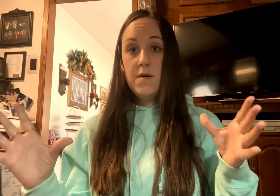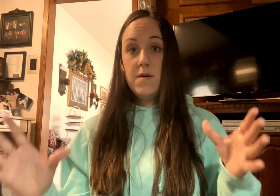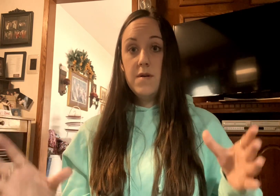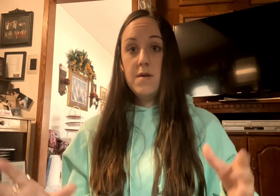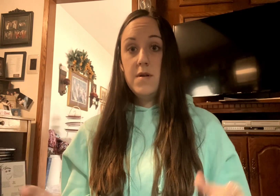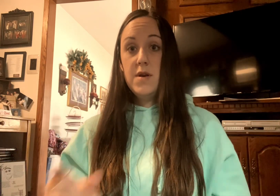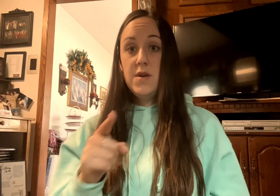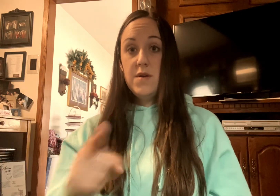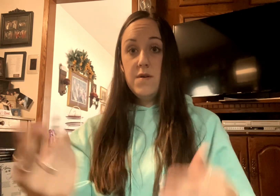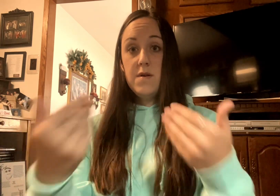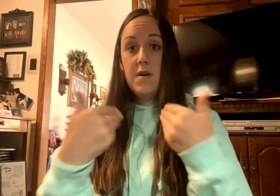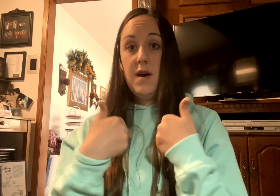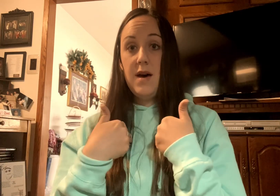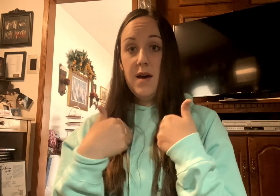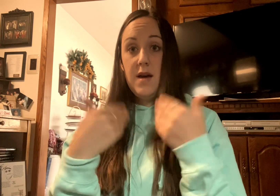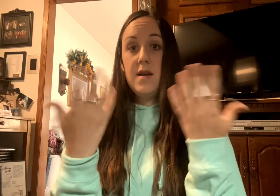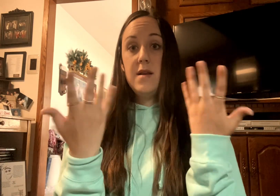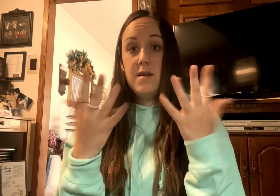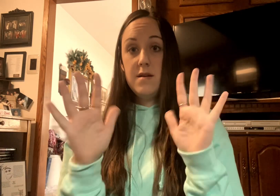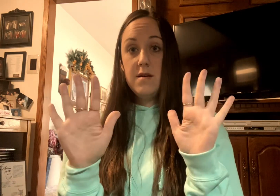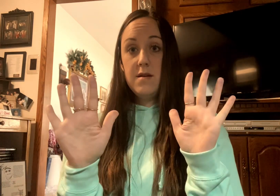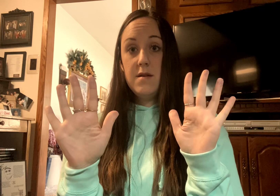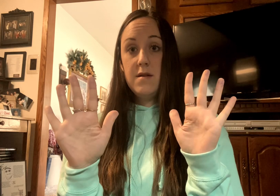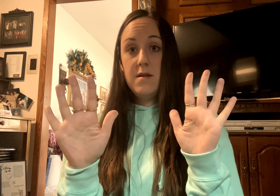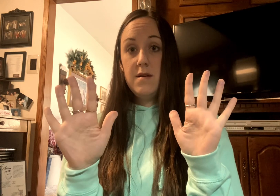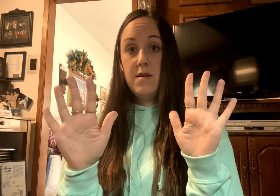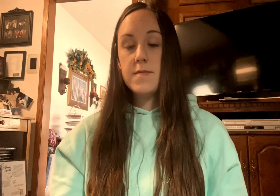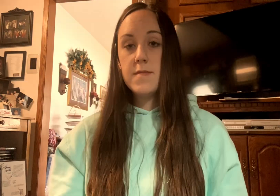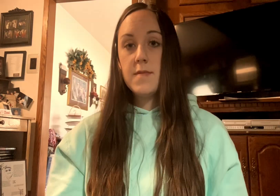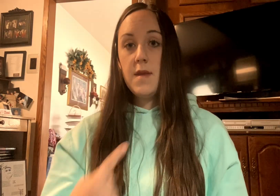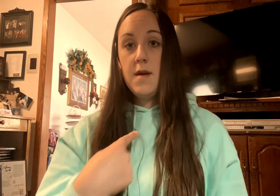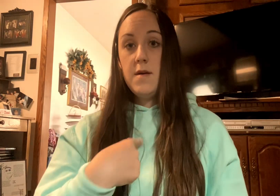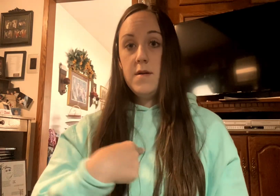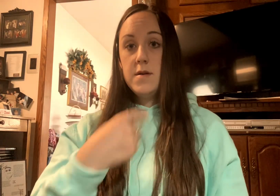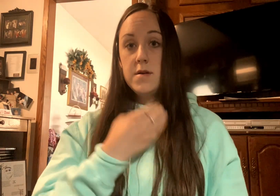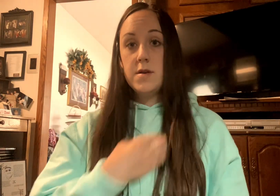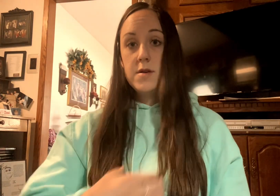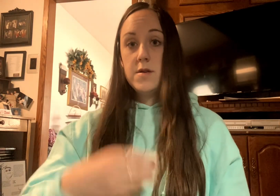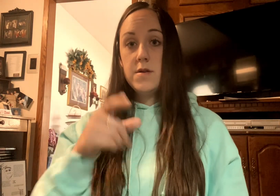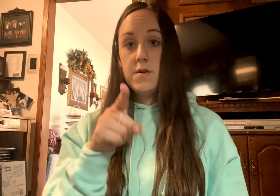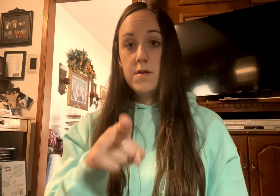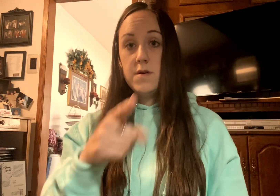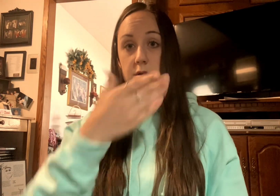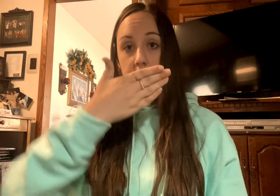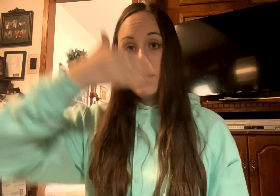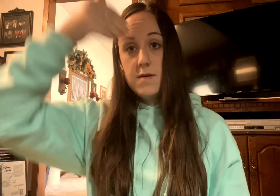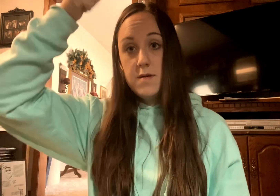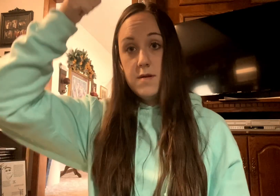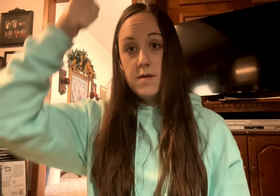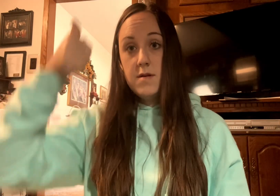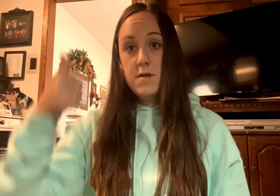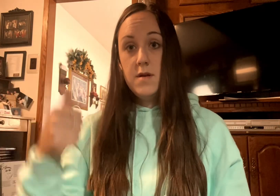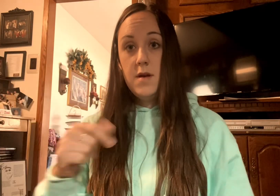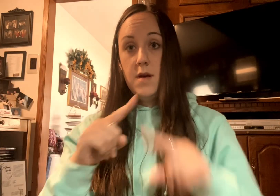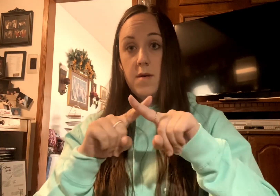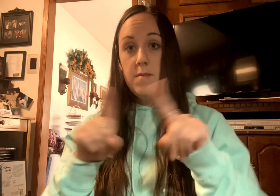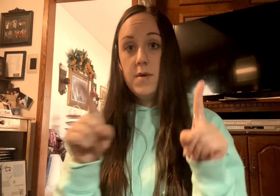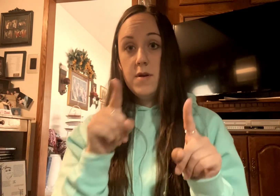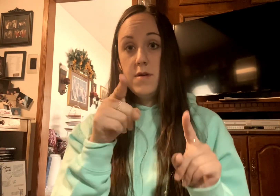You had it I'd wish you the best, but you